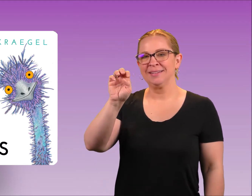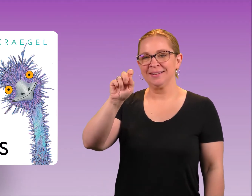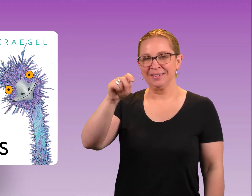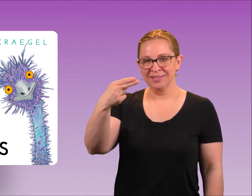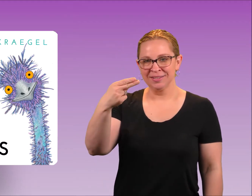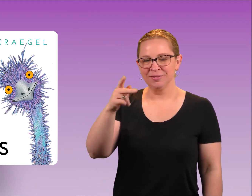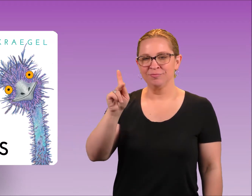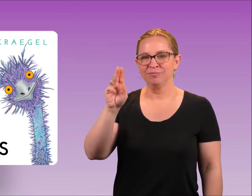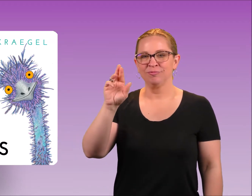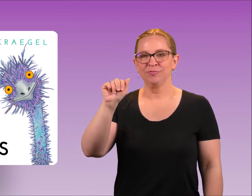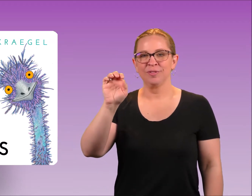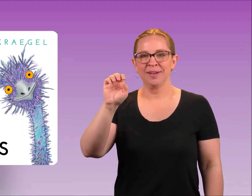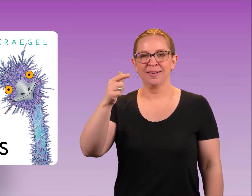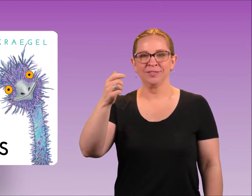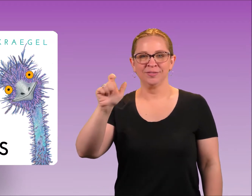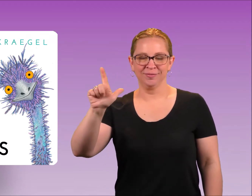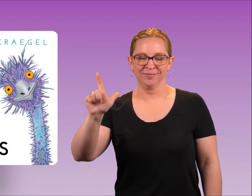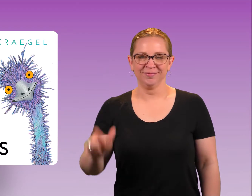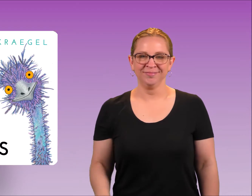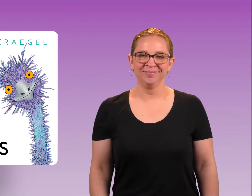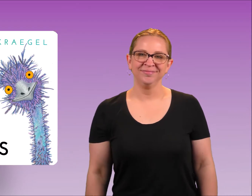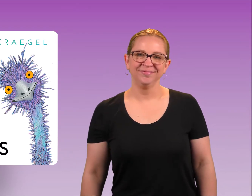The author is Kenneth Kragle.